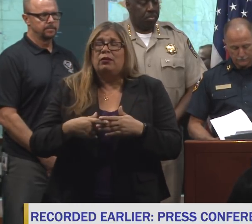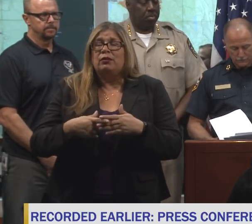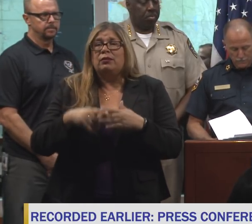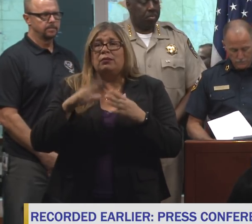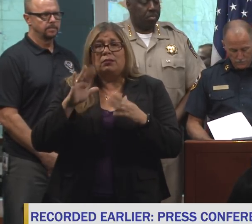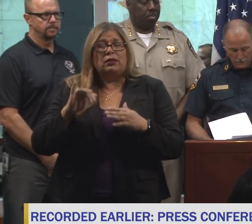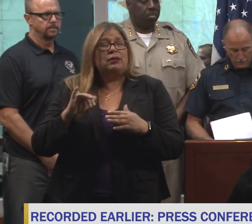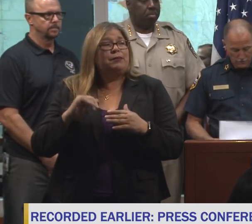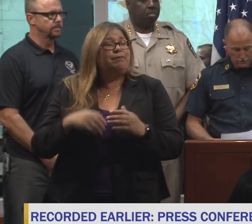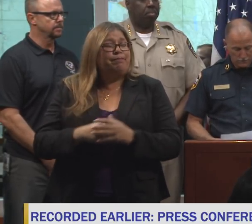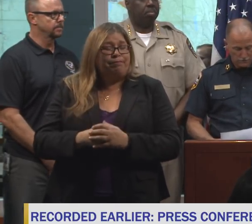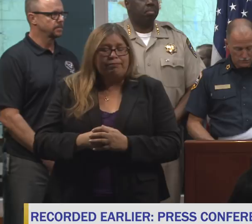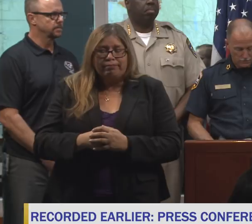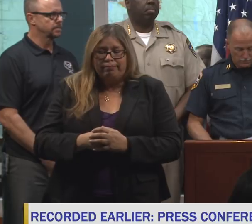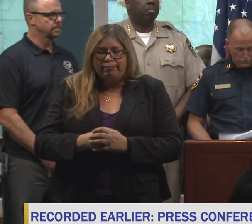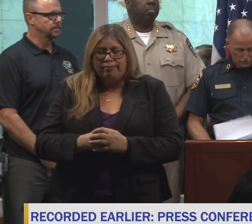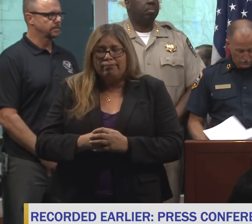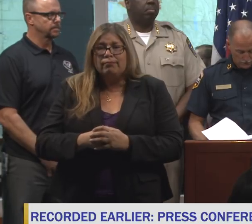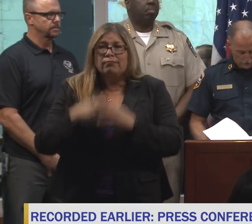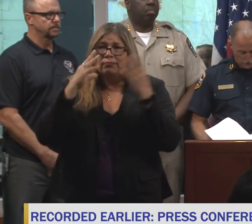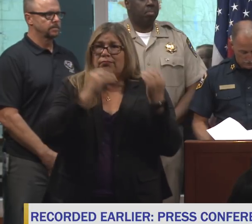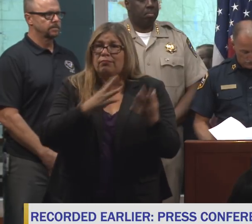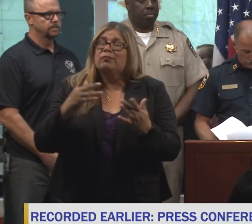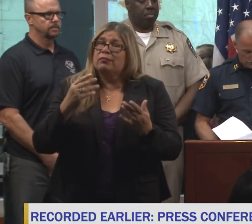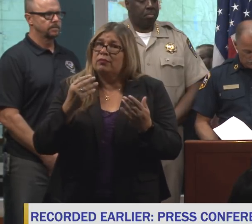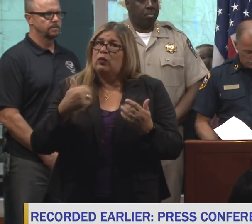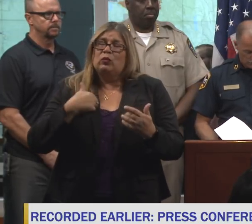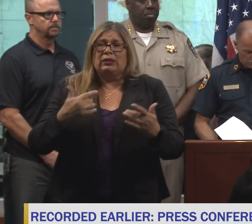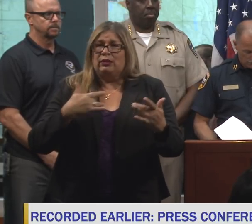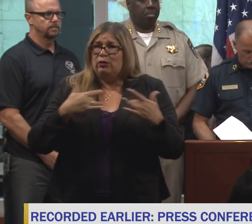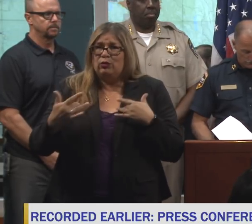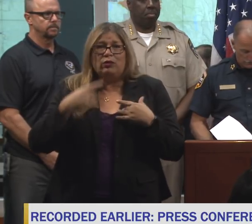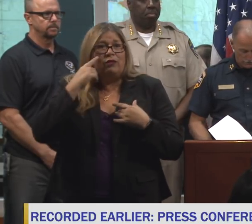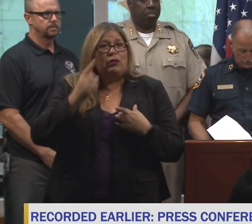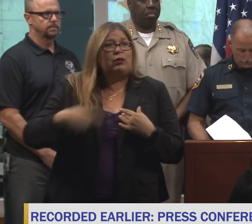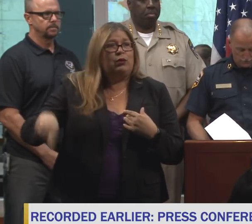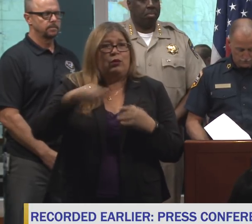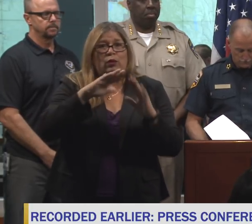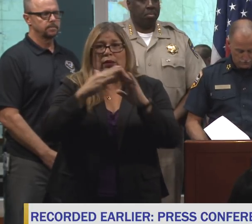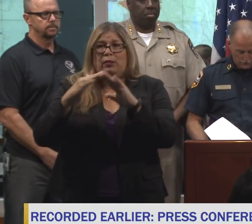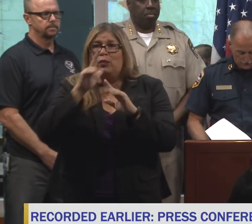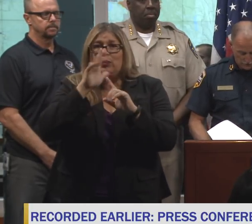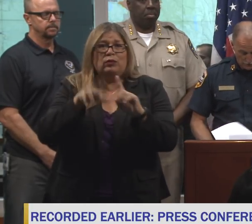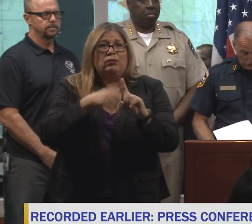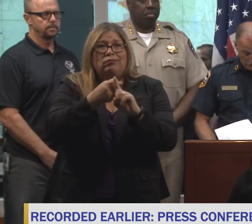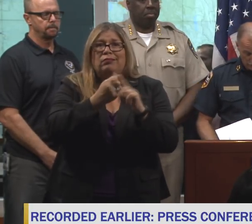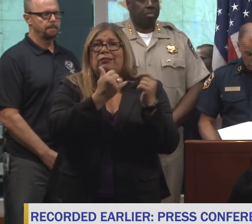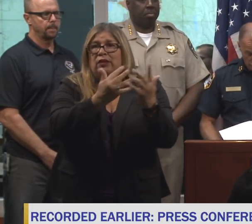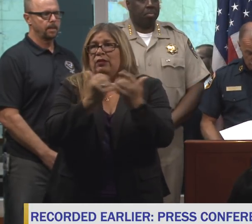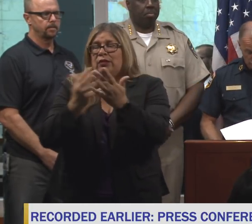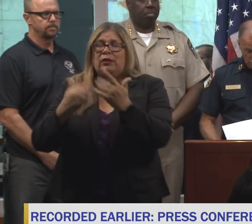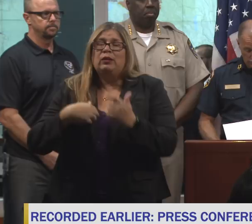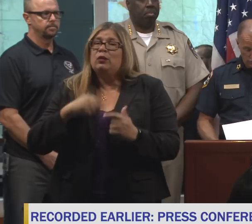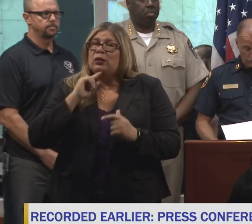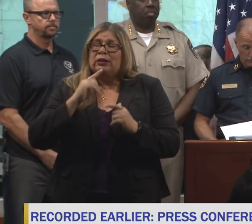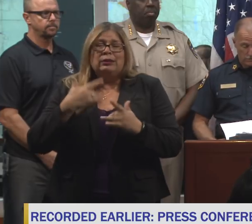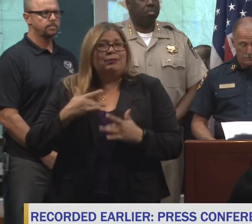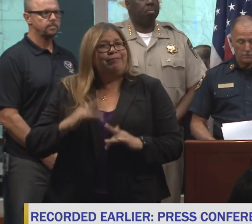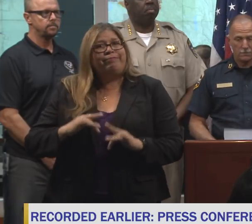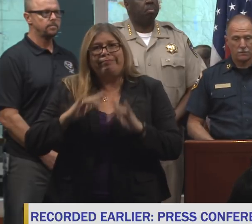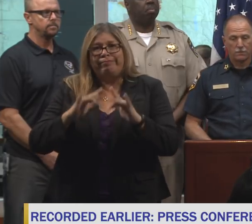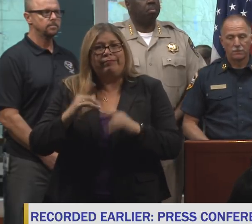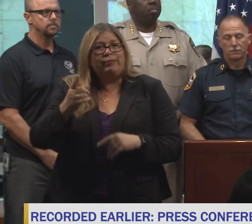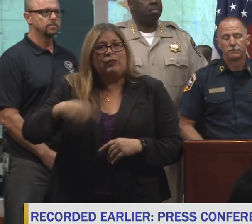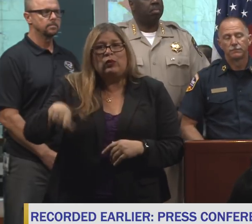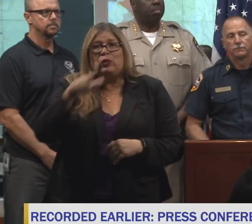concerned we are for the communities that have been impacted, express our sympathy for those who have